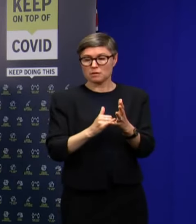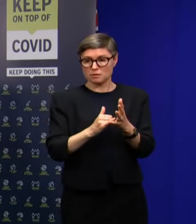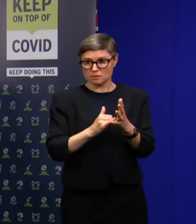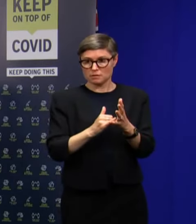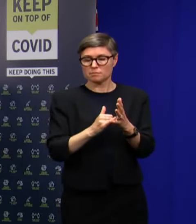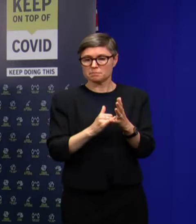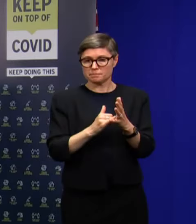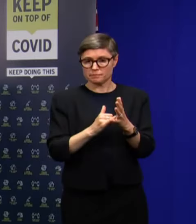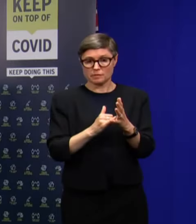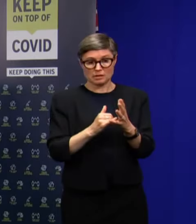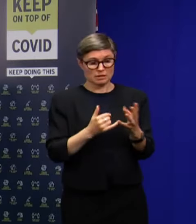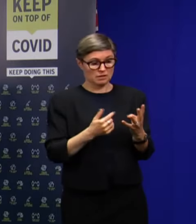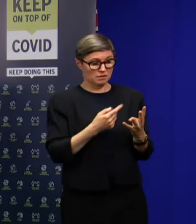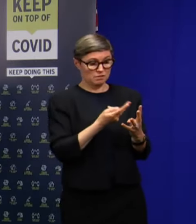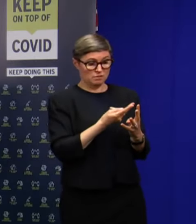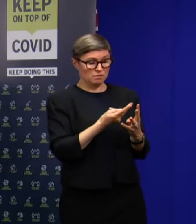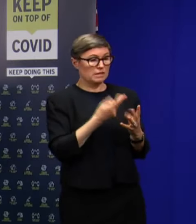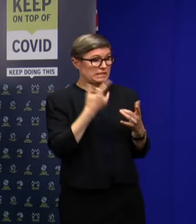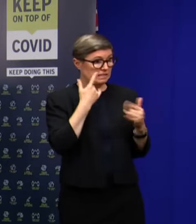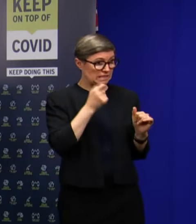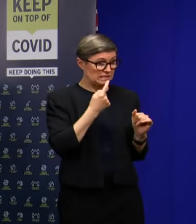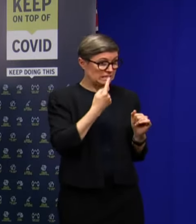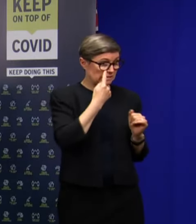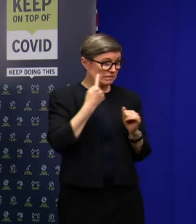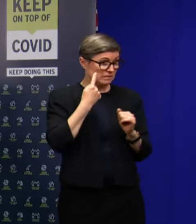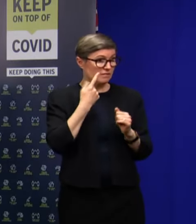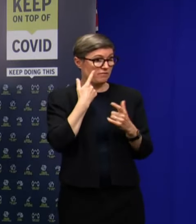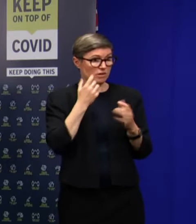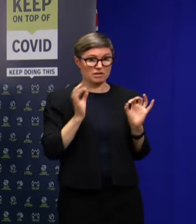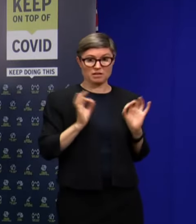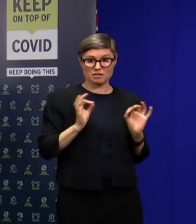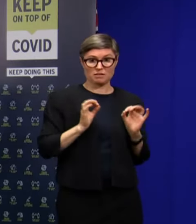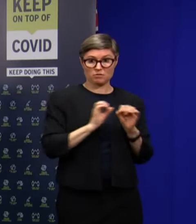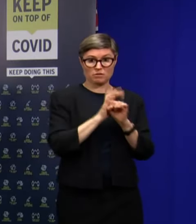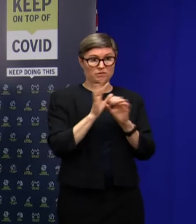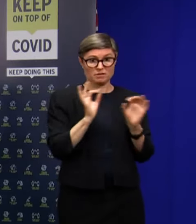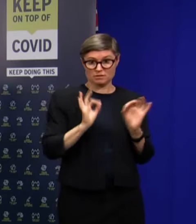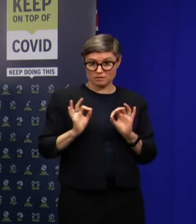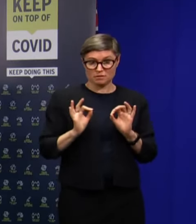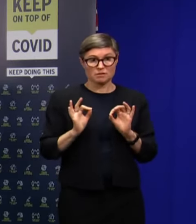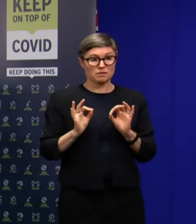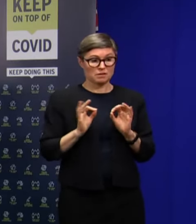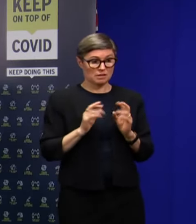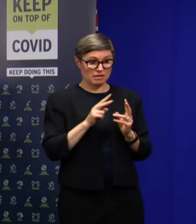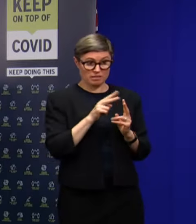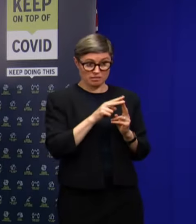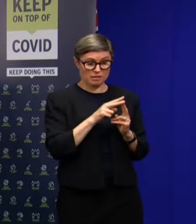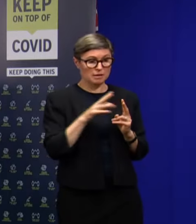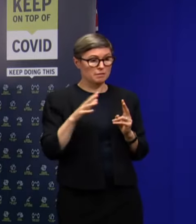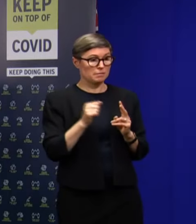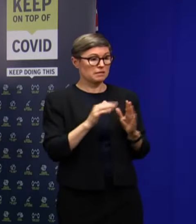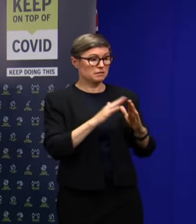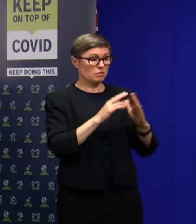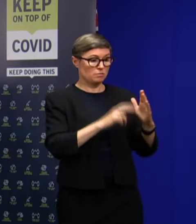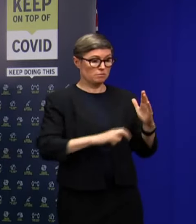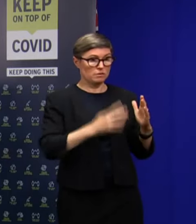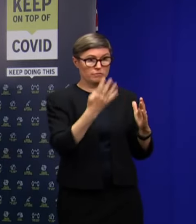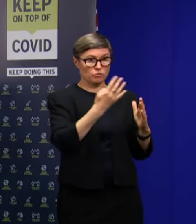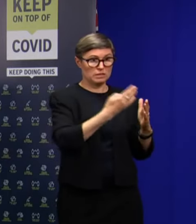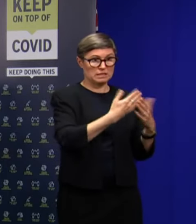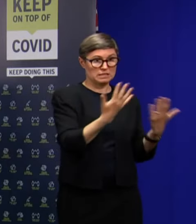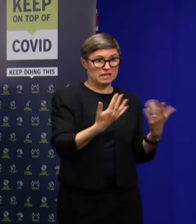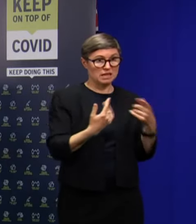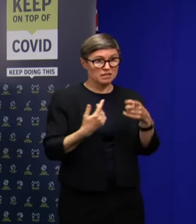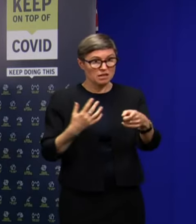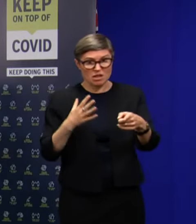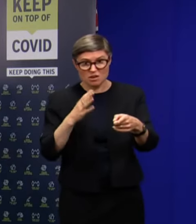and they've been tested, they've been tested negative, they're tested negative. They too will be required to stay in quarantine for 14 days. There's nothing come to worry